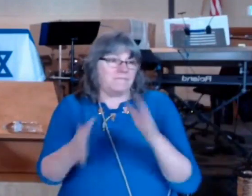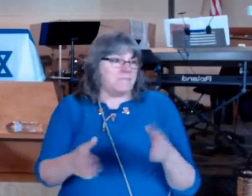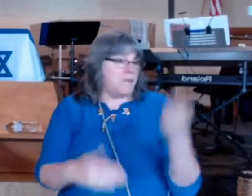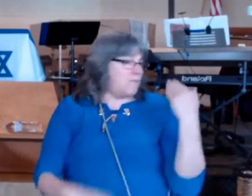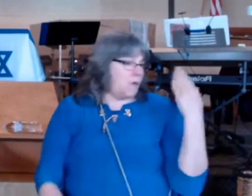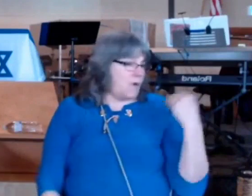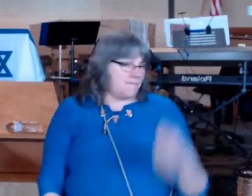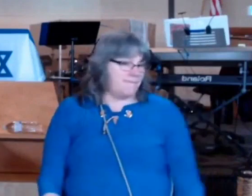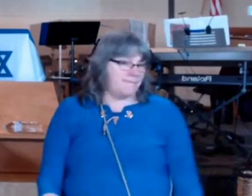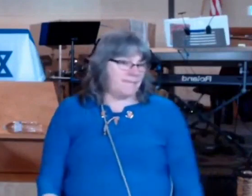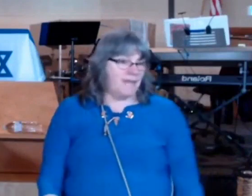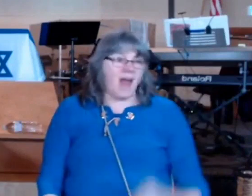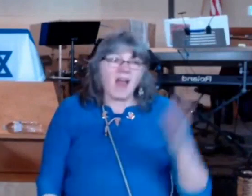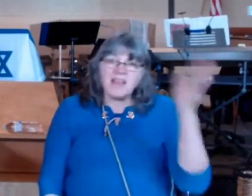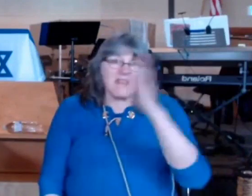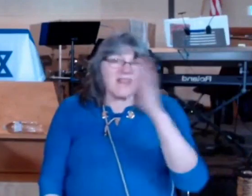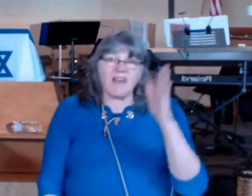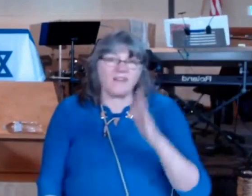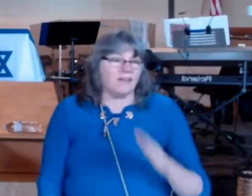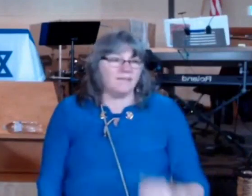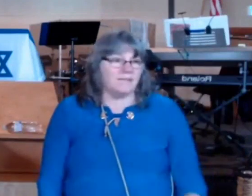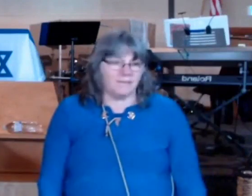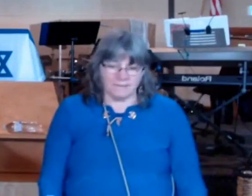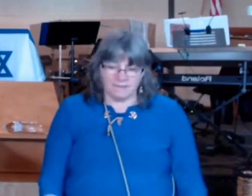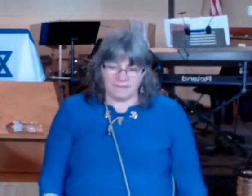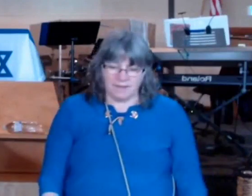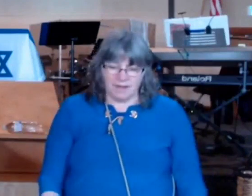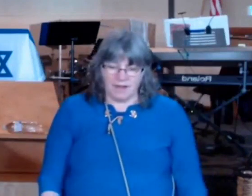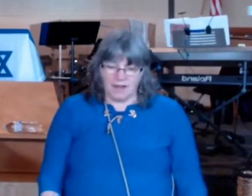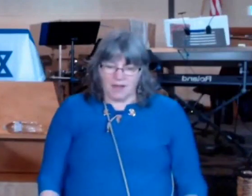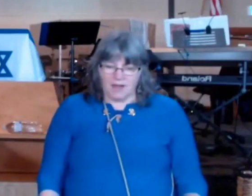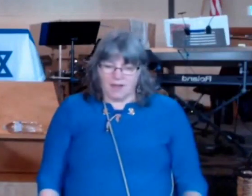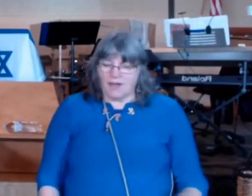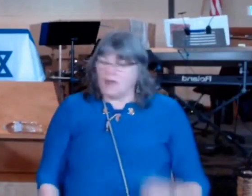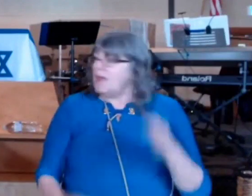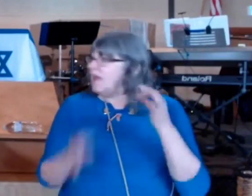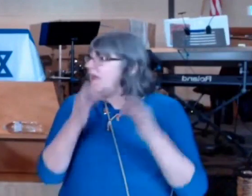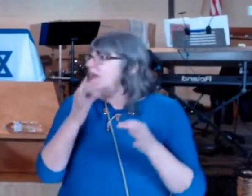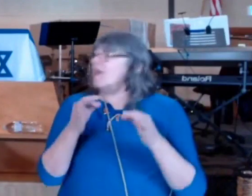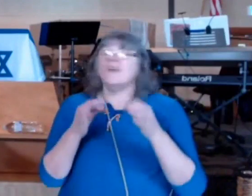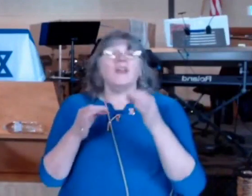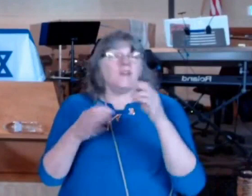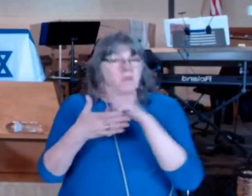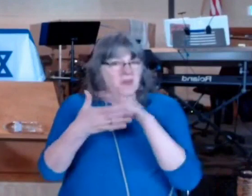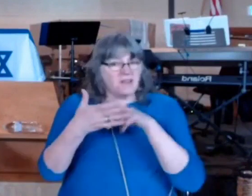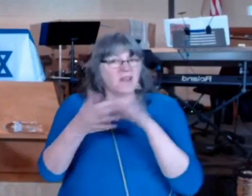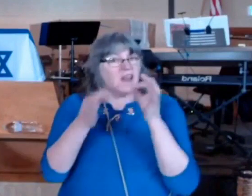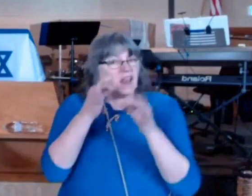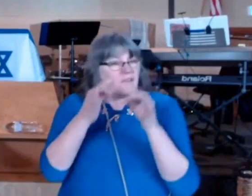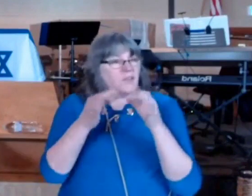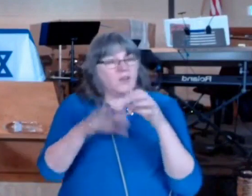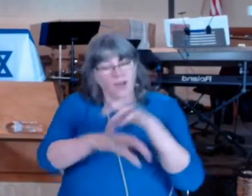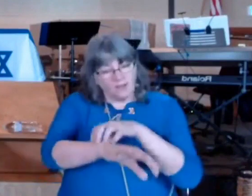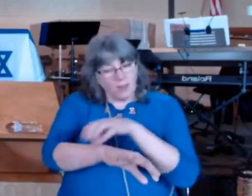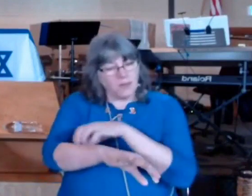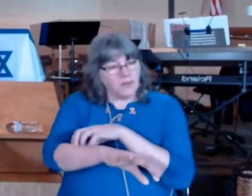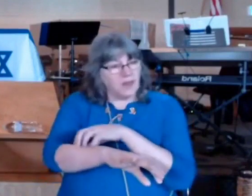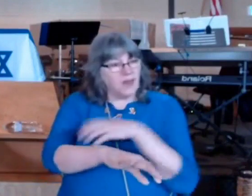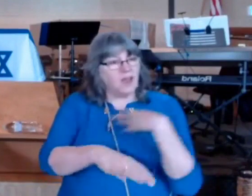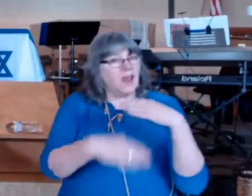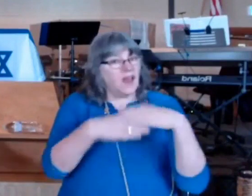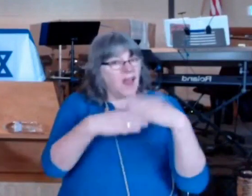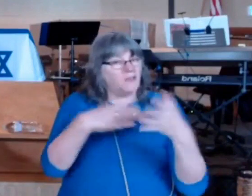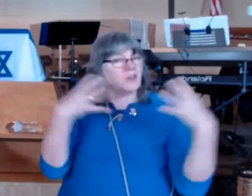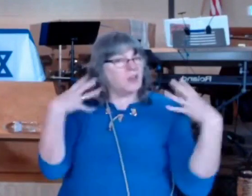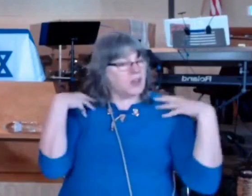that in our text today we read that if somebody is clean he needs to go to the priest for the priest